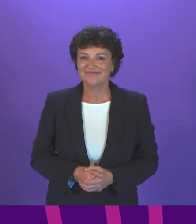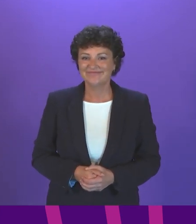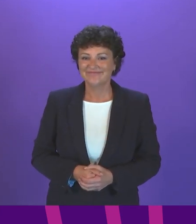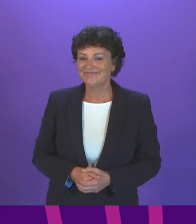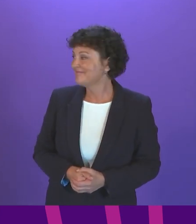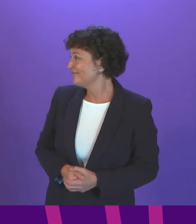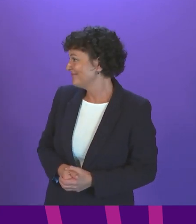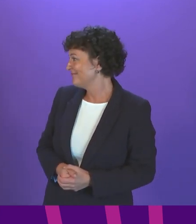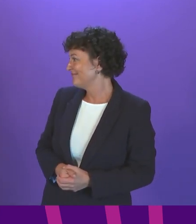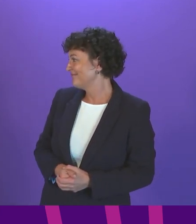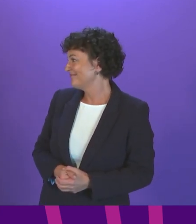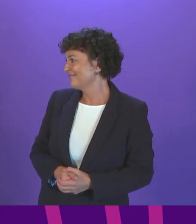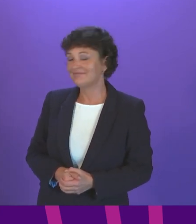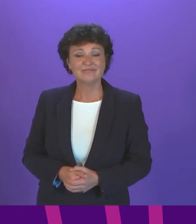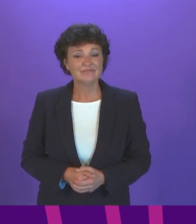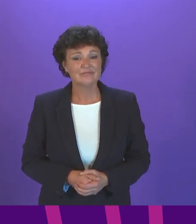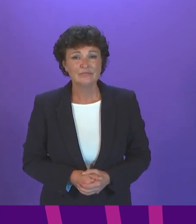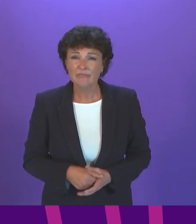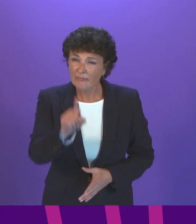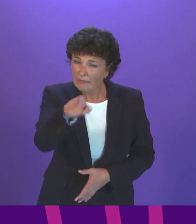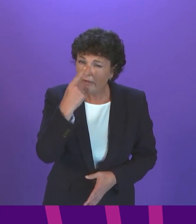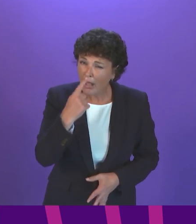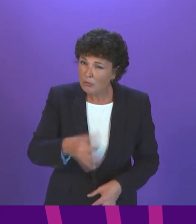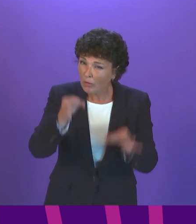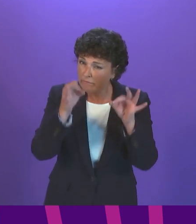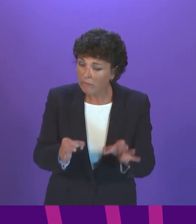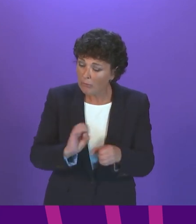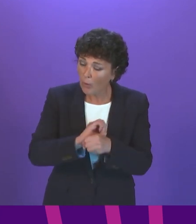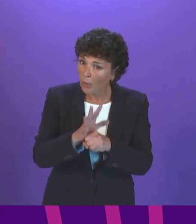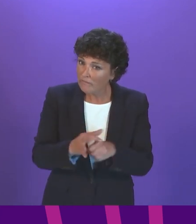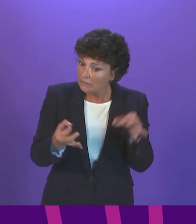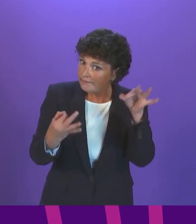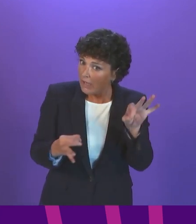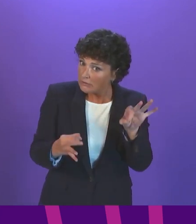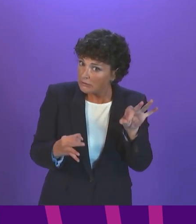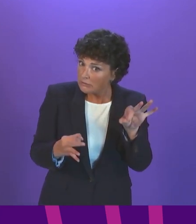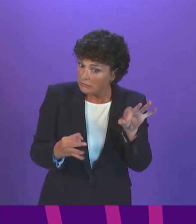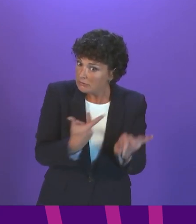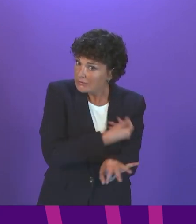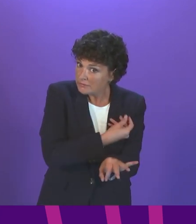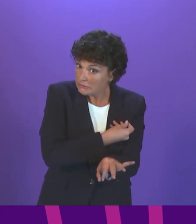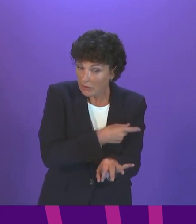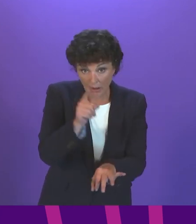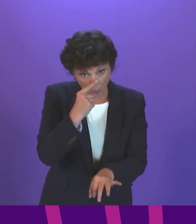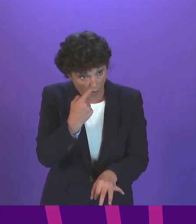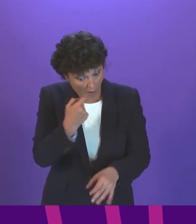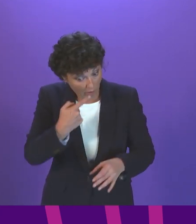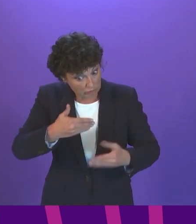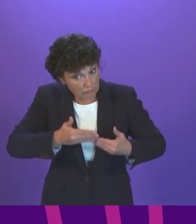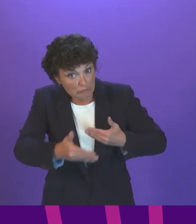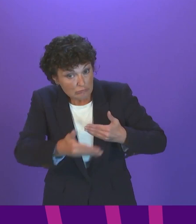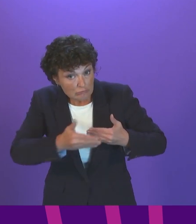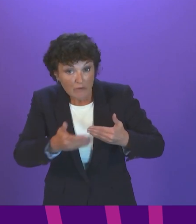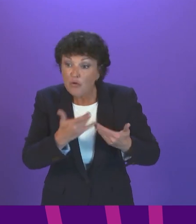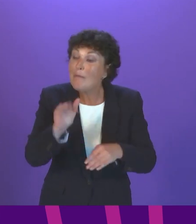Can the First Minister confirm that COVID vaccine certificates will be available for people who've had their first or both vaccines from those